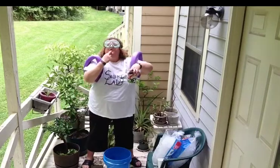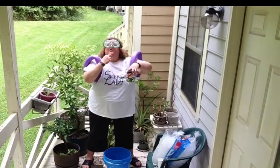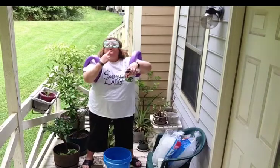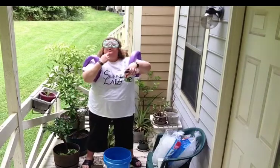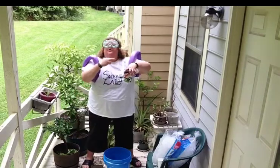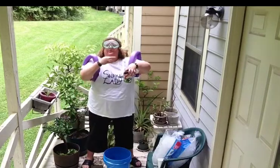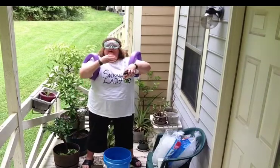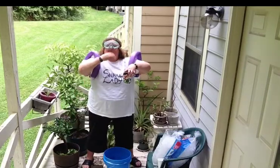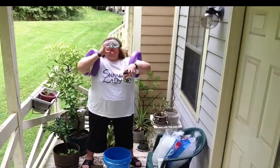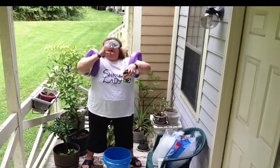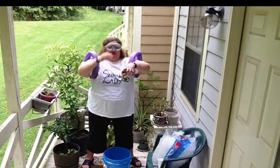Red drink.